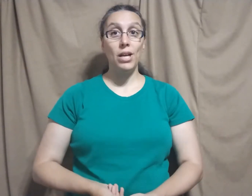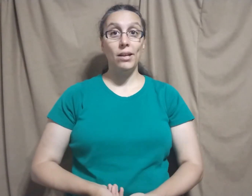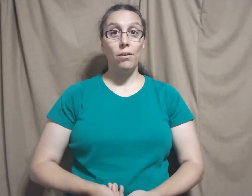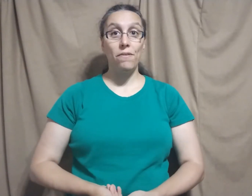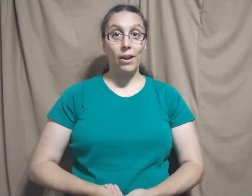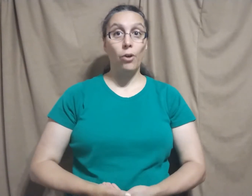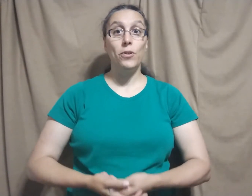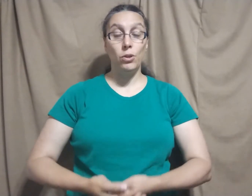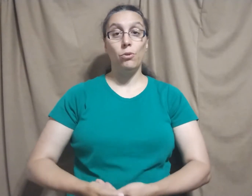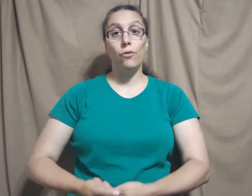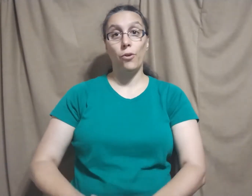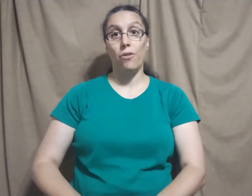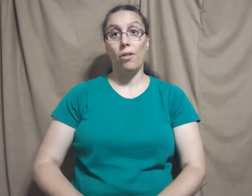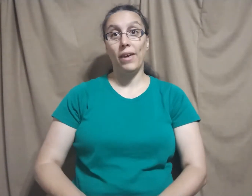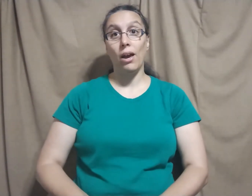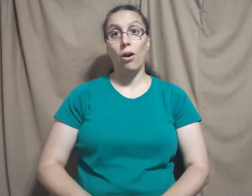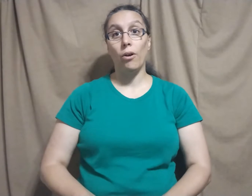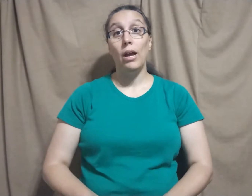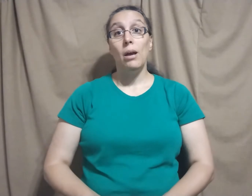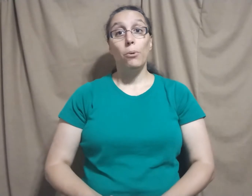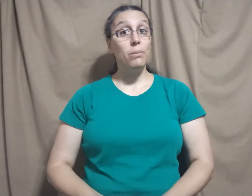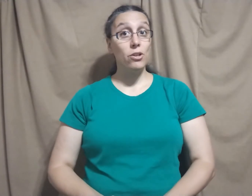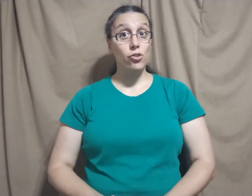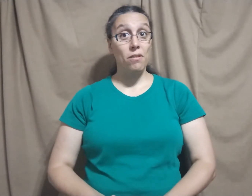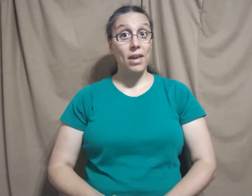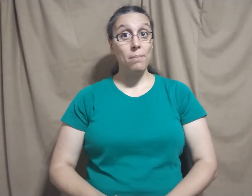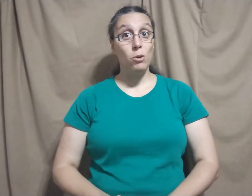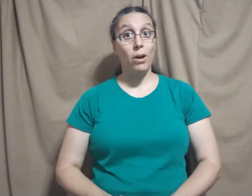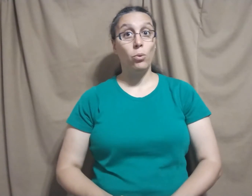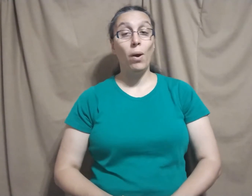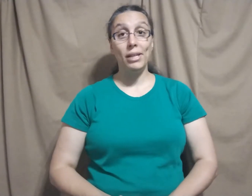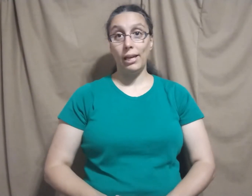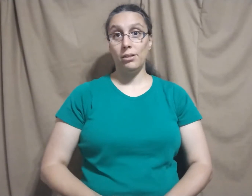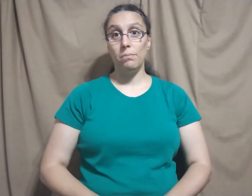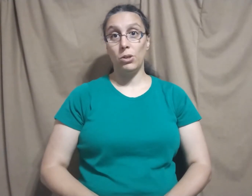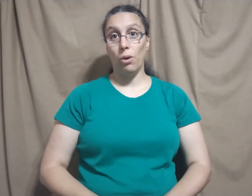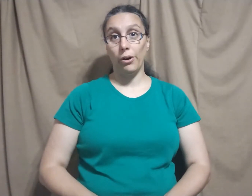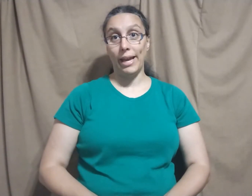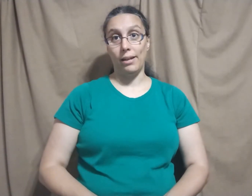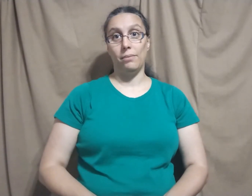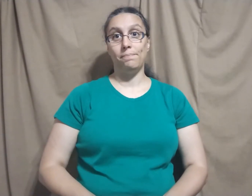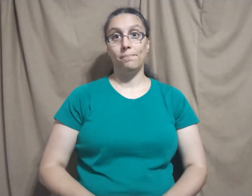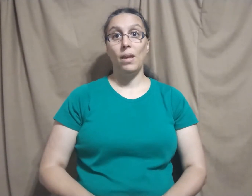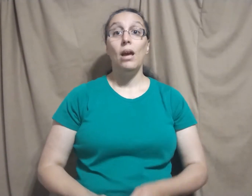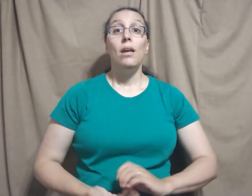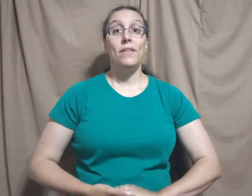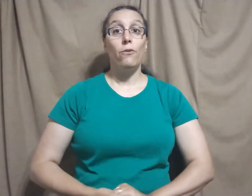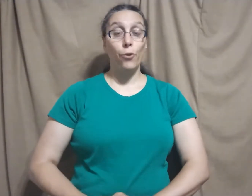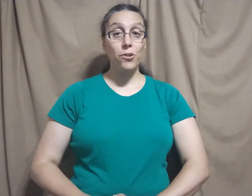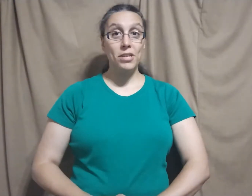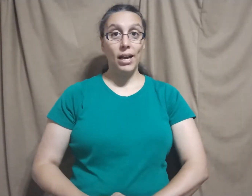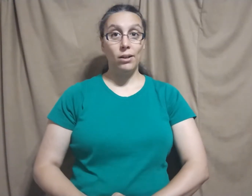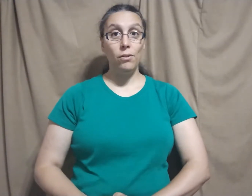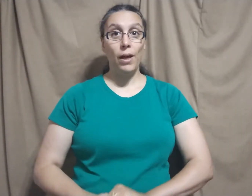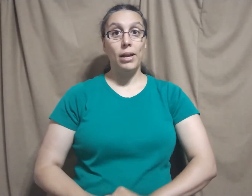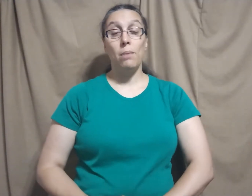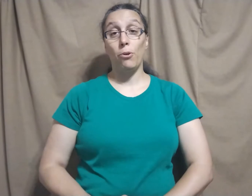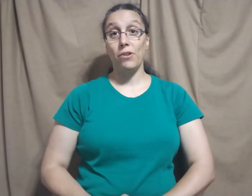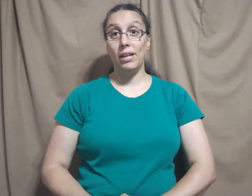titles that are universal. They are pretty much the same no matter what kingdom you are in. The first title that a person can